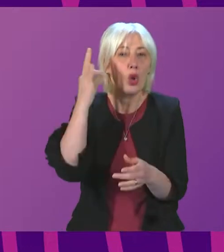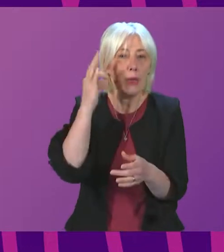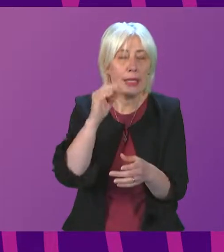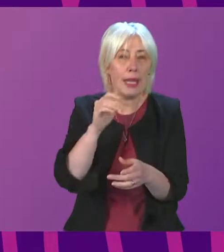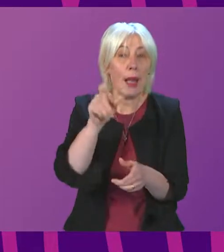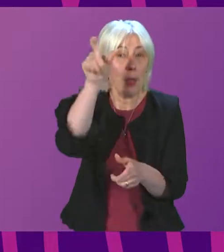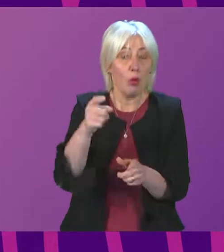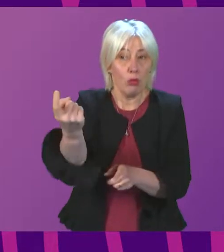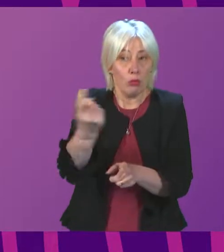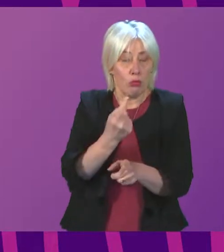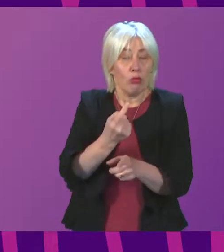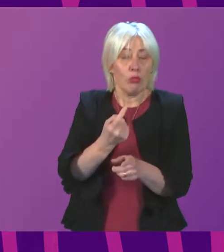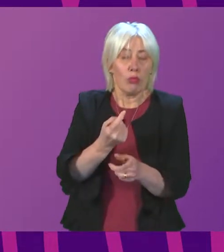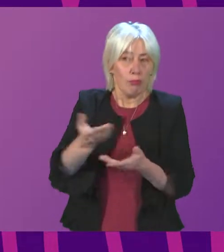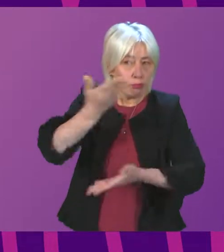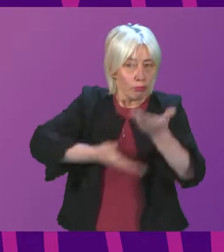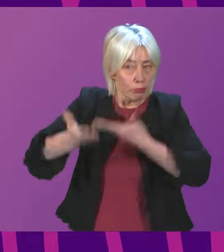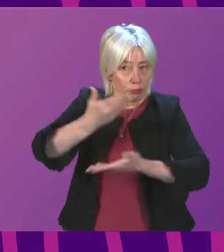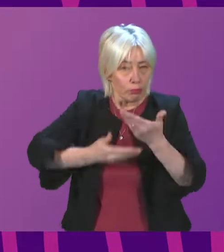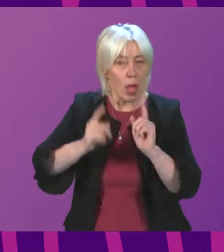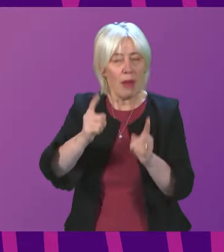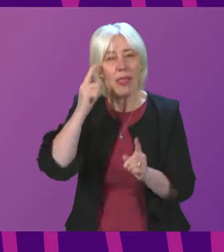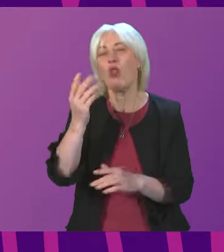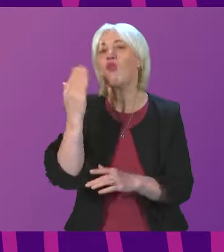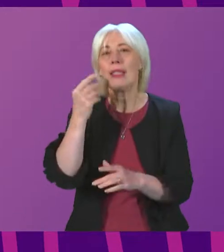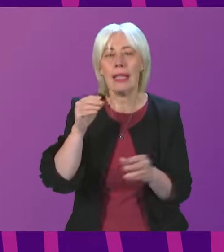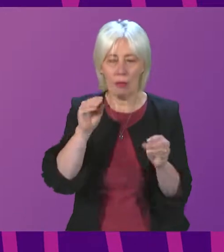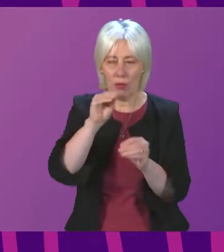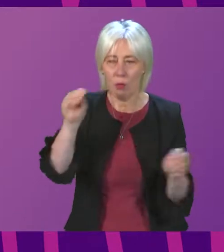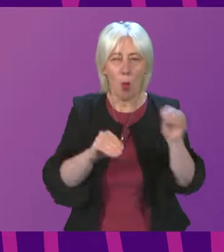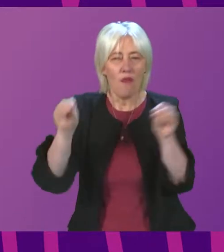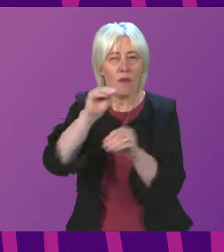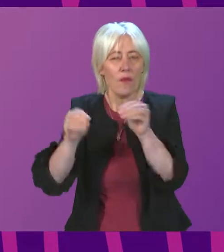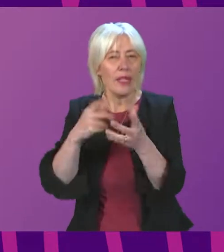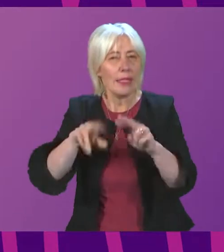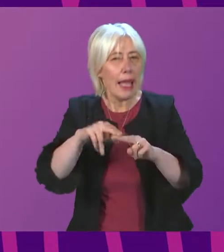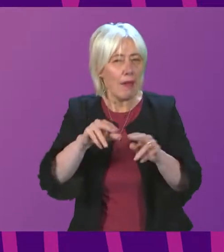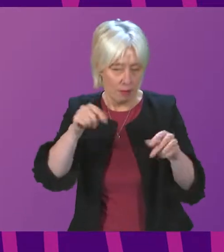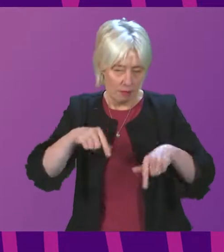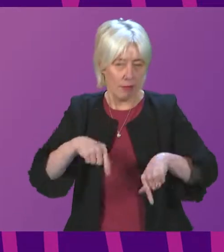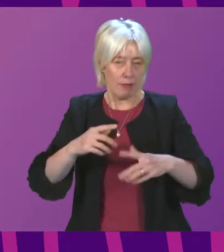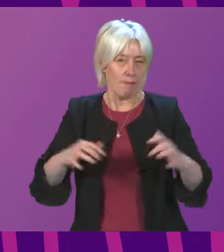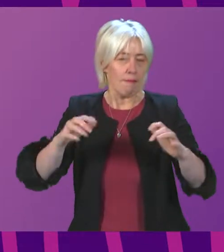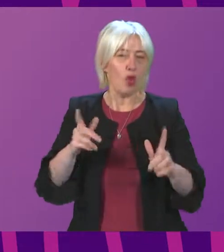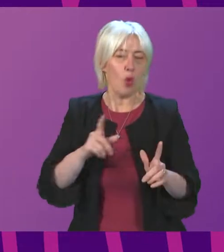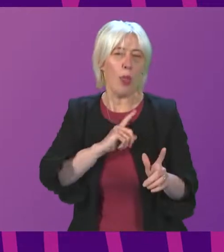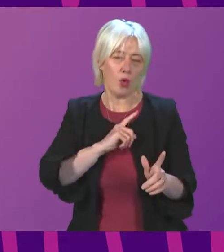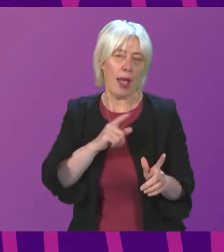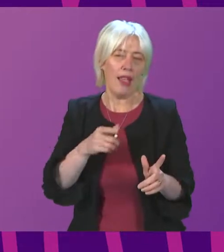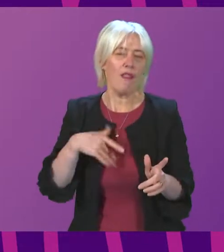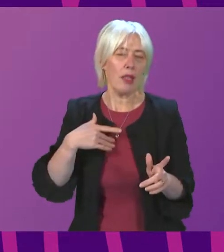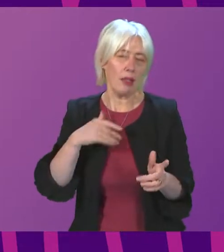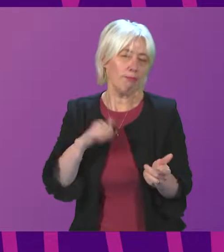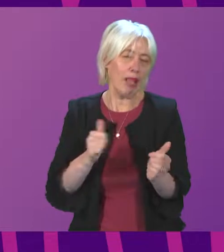petitioners. And I think given the recent moves that there has been, I am minded to fall in very much with the